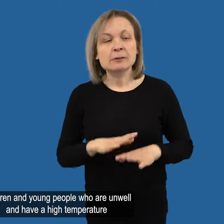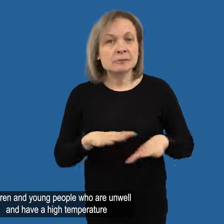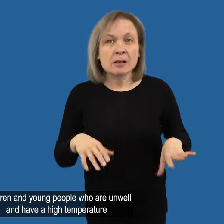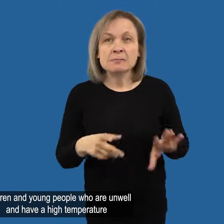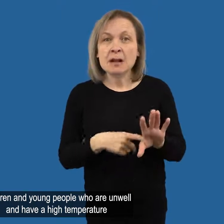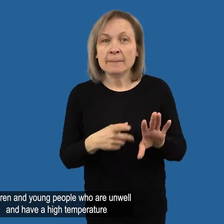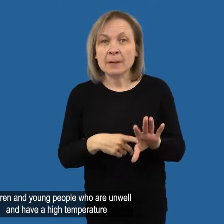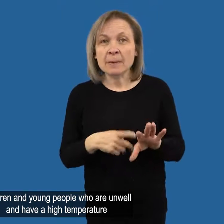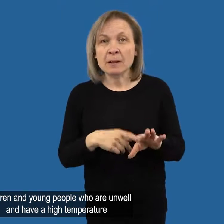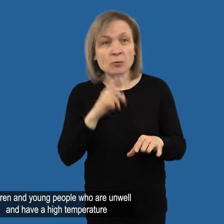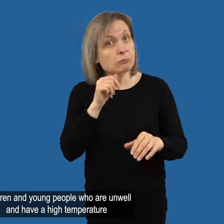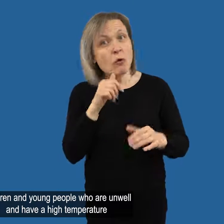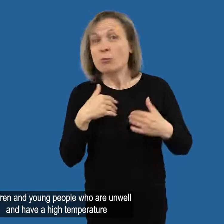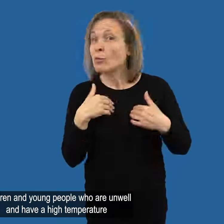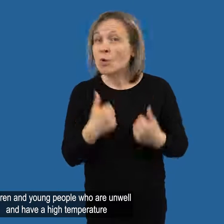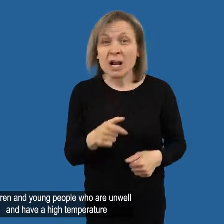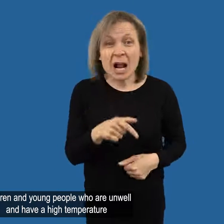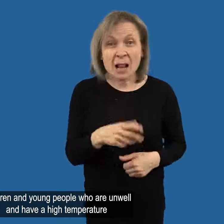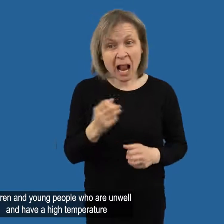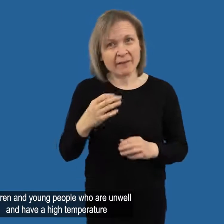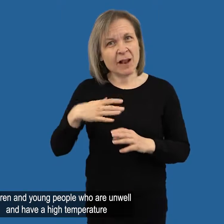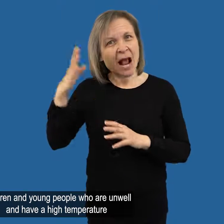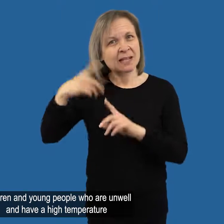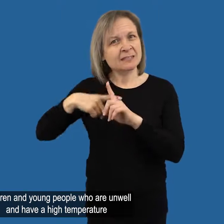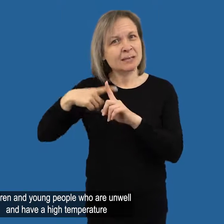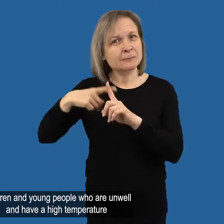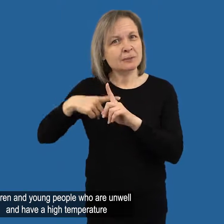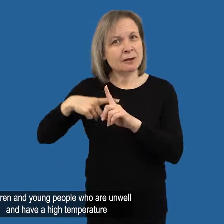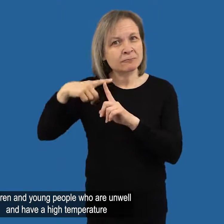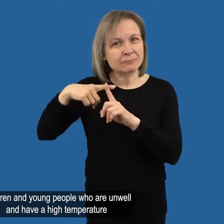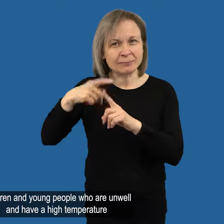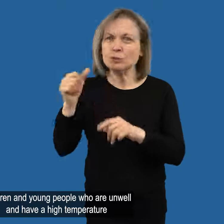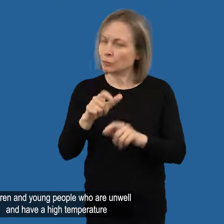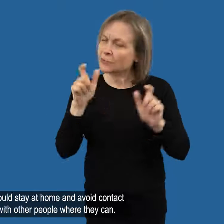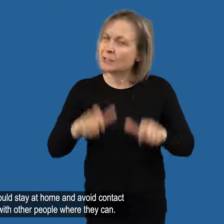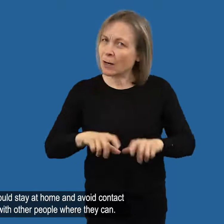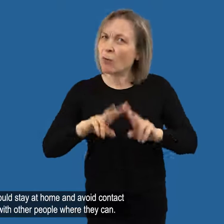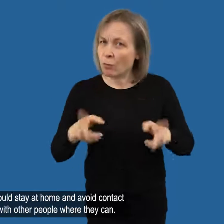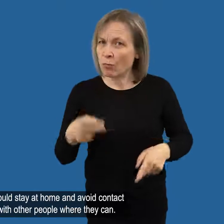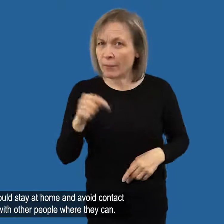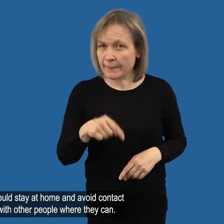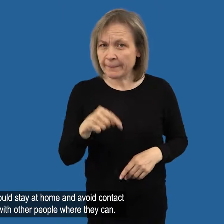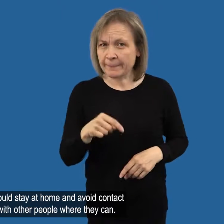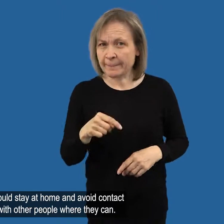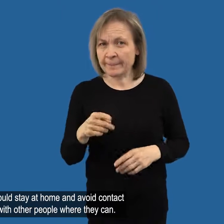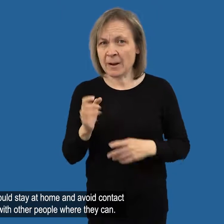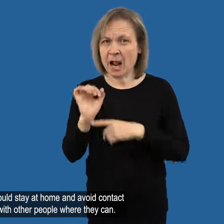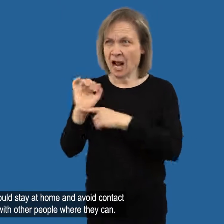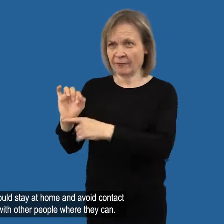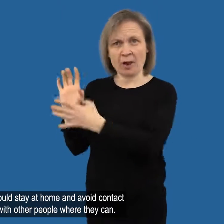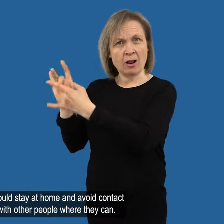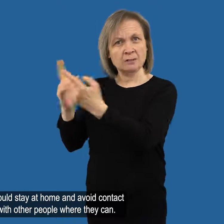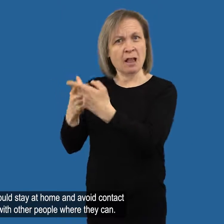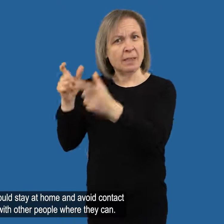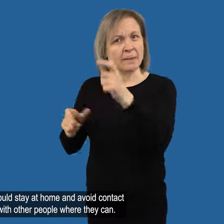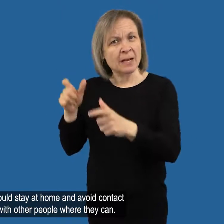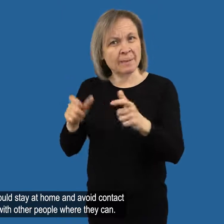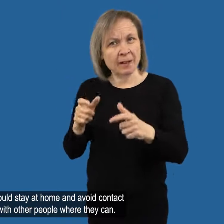Children and young people who are unwell and have a high temperature should stay at home and avoid contact with other people where they can